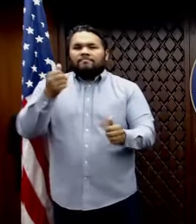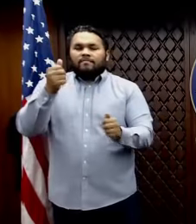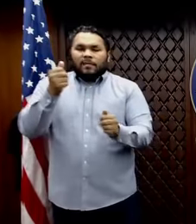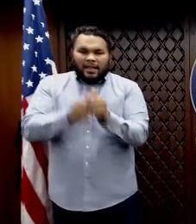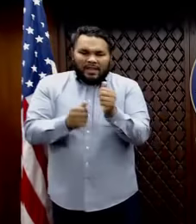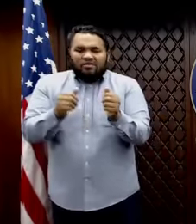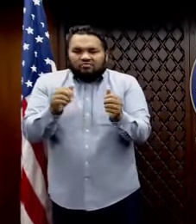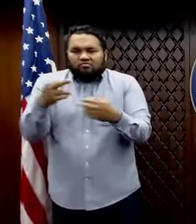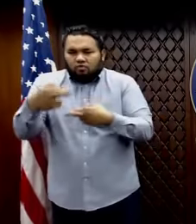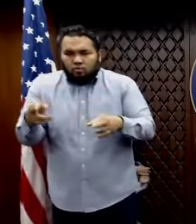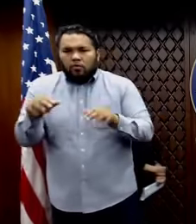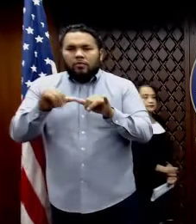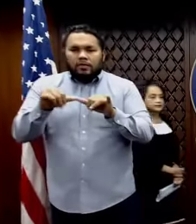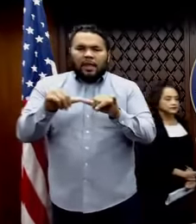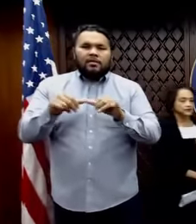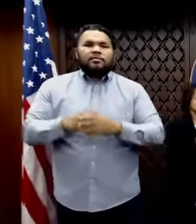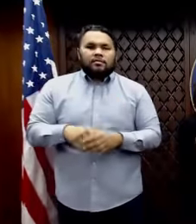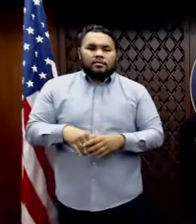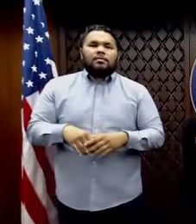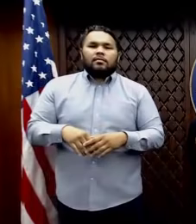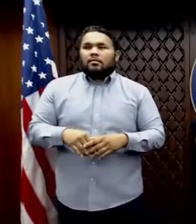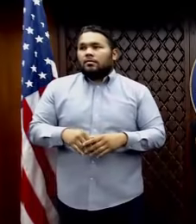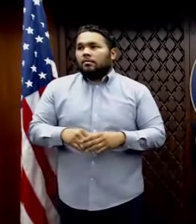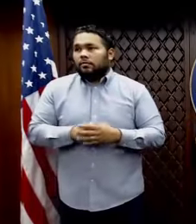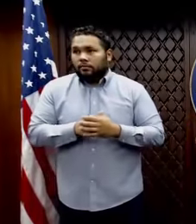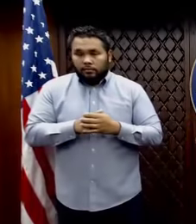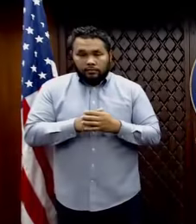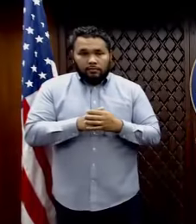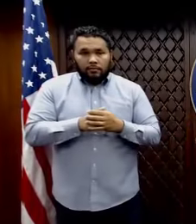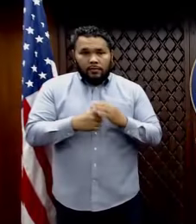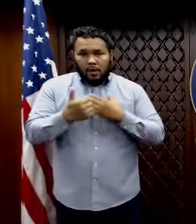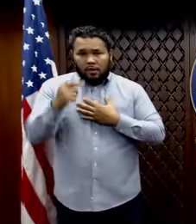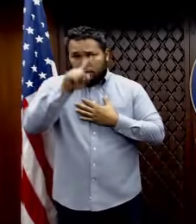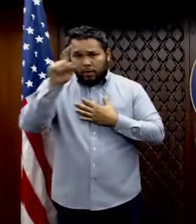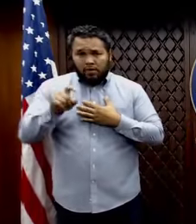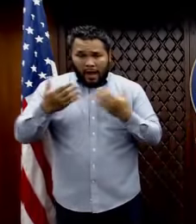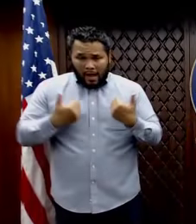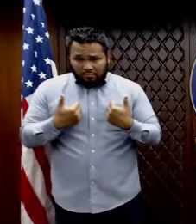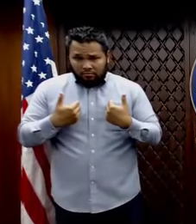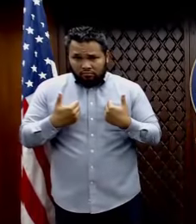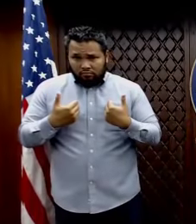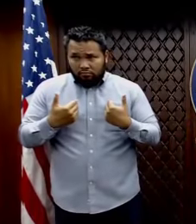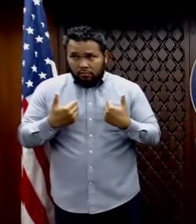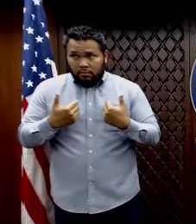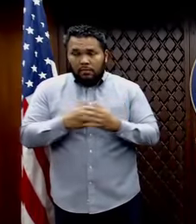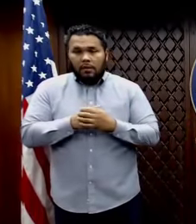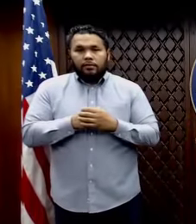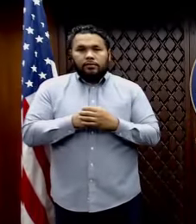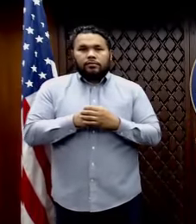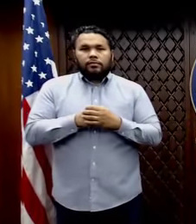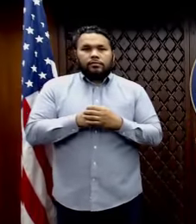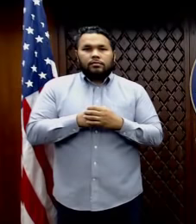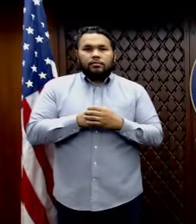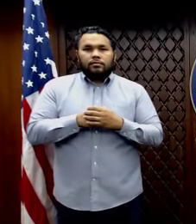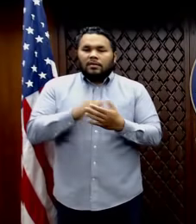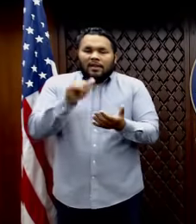Okay. Thank you. Johanna, do you have any more questions? Um, uh, yeah, that's, that's fine.